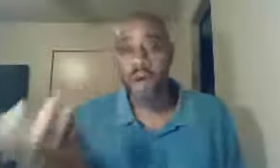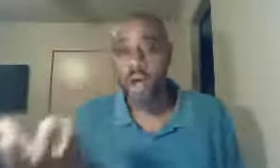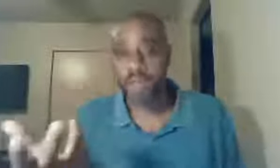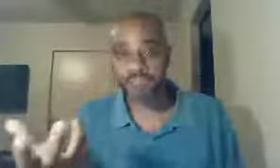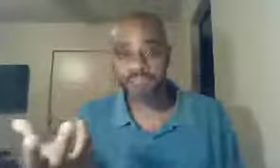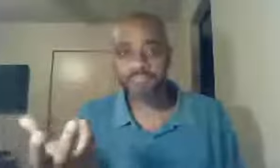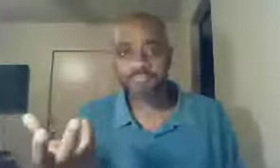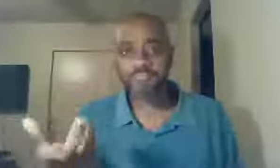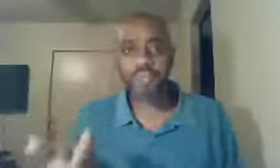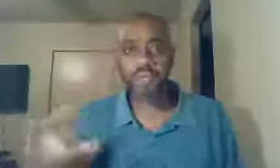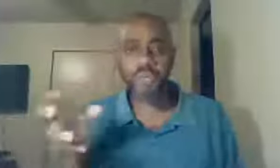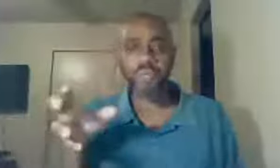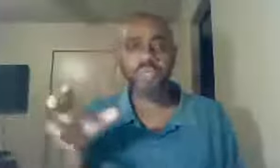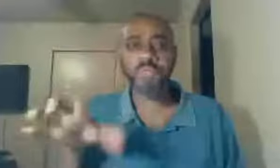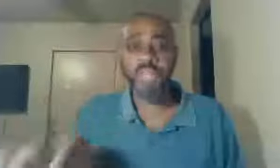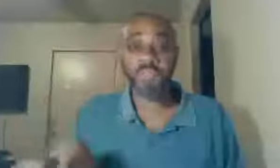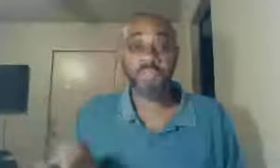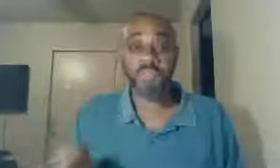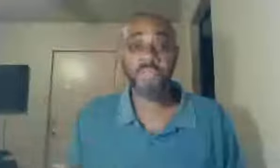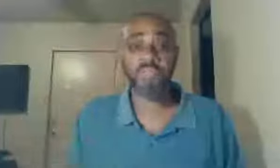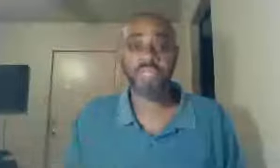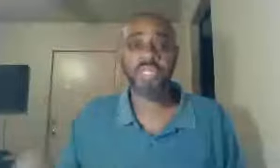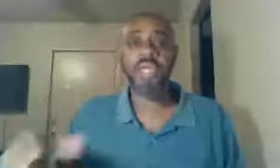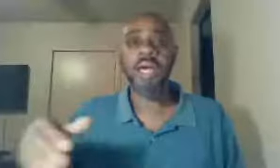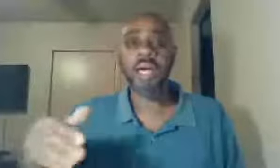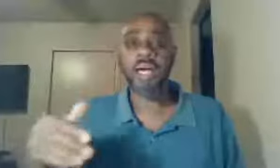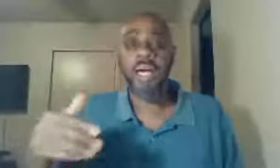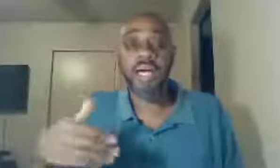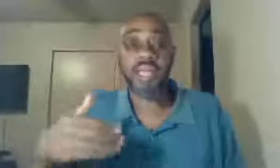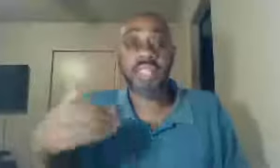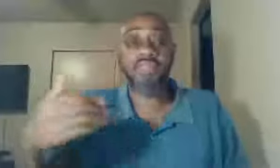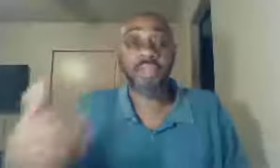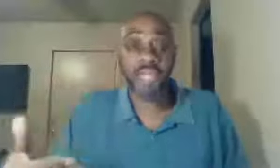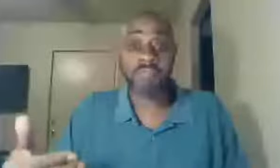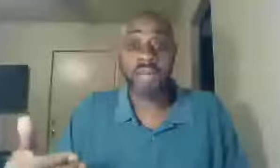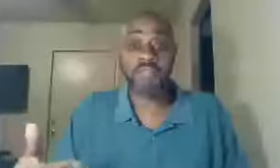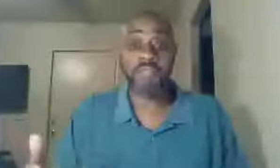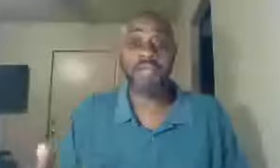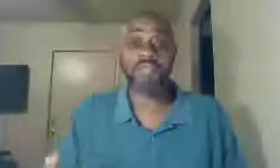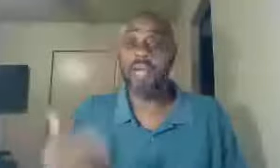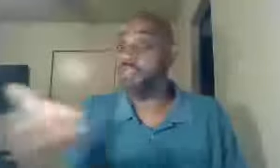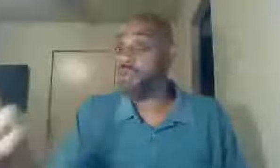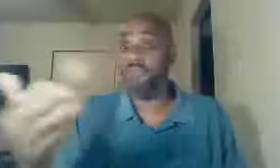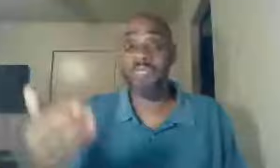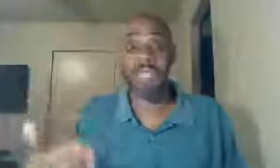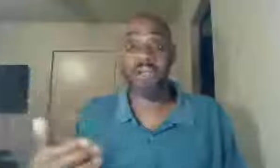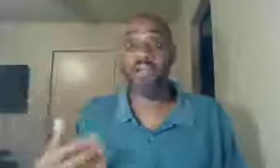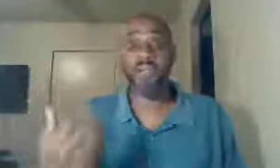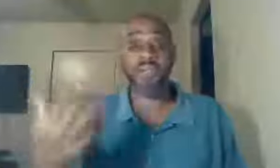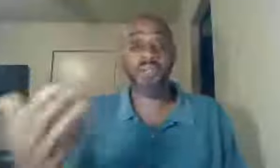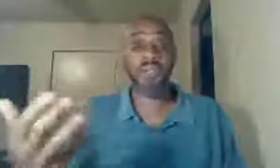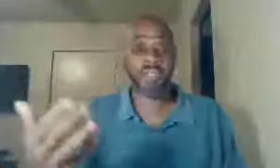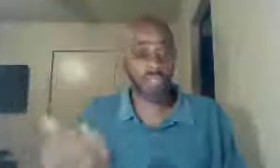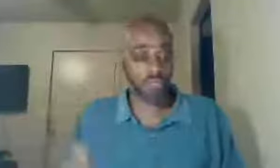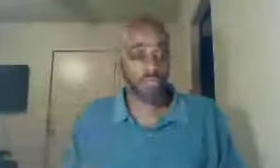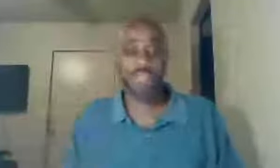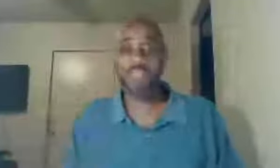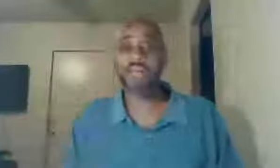part, respected to the ministry, as they feel led, by the spirit of God, as you heard me say earlier, and respects even to myself,